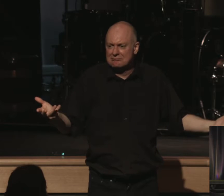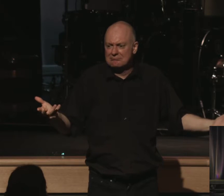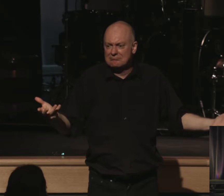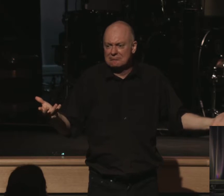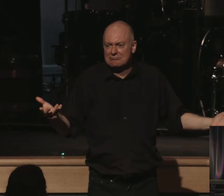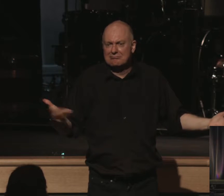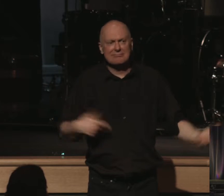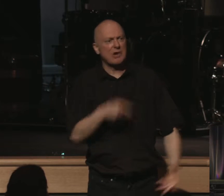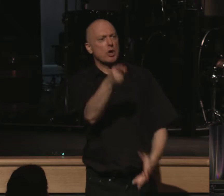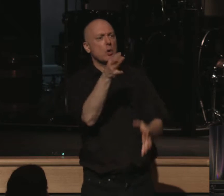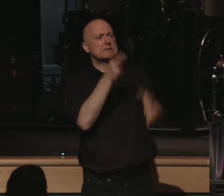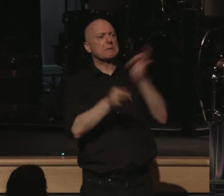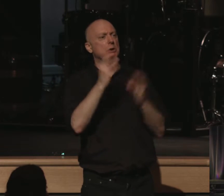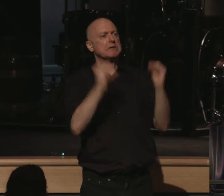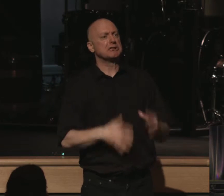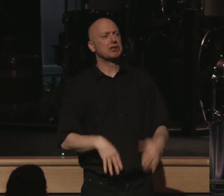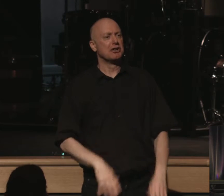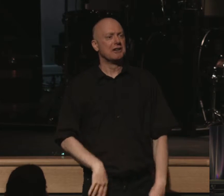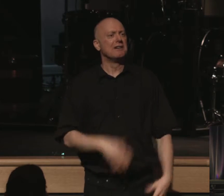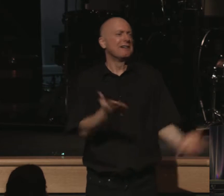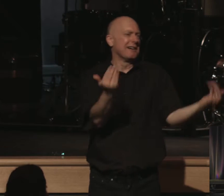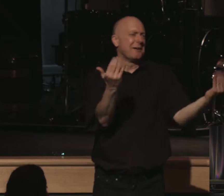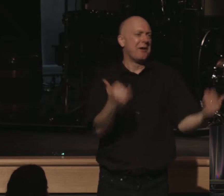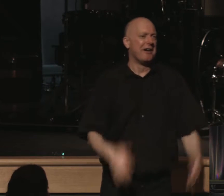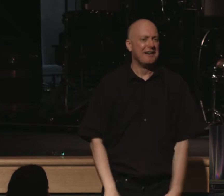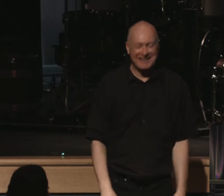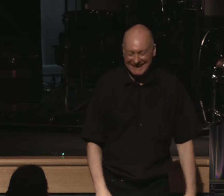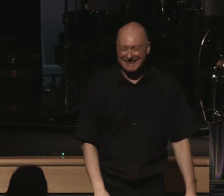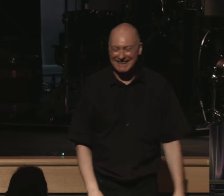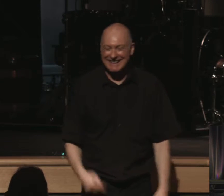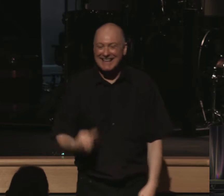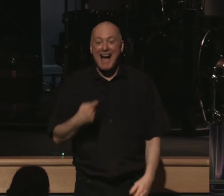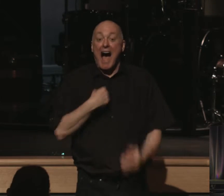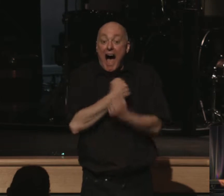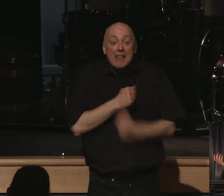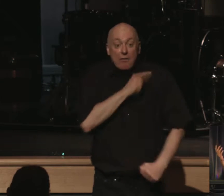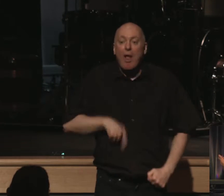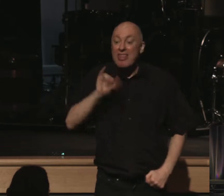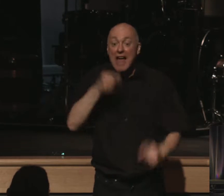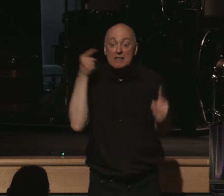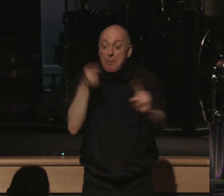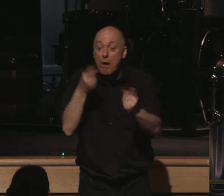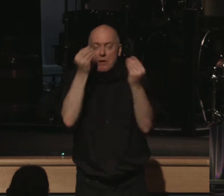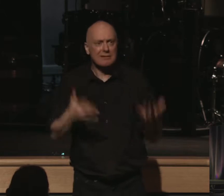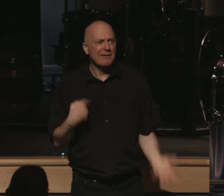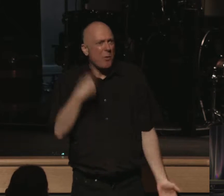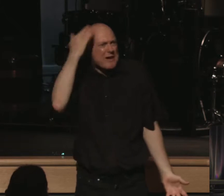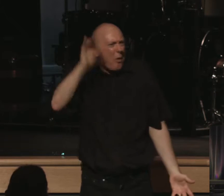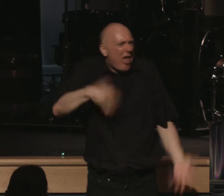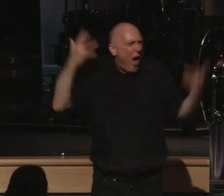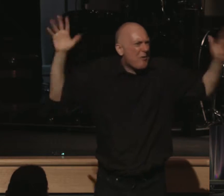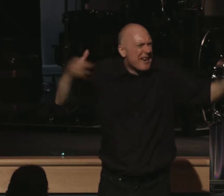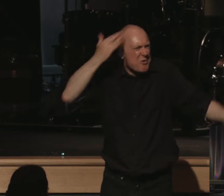on, substitute teacher. What's going on with that? I love the Lord. That's the point of the message today. We know that stuff already.